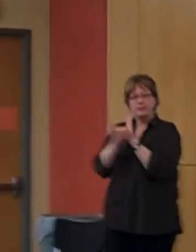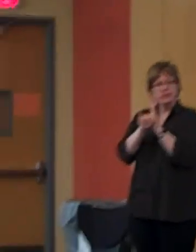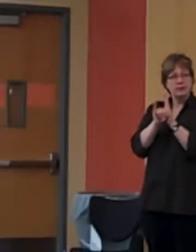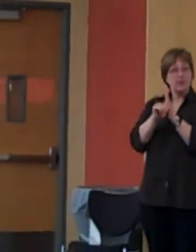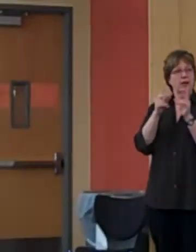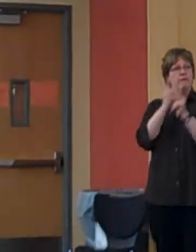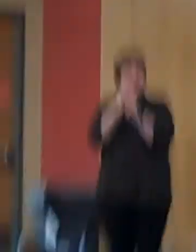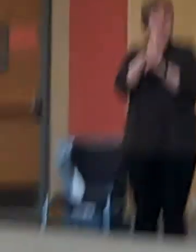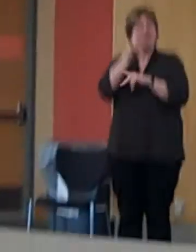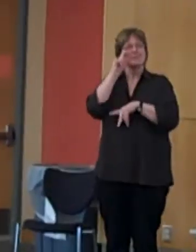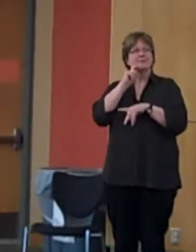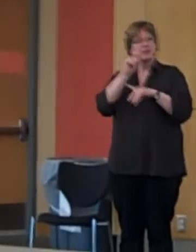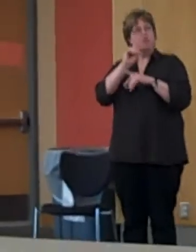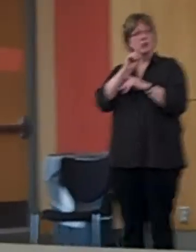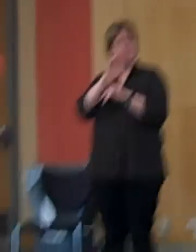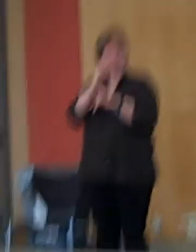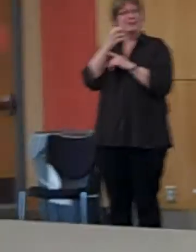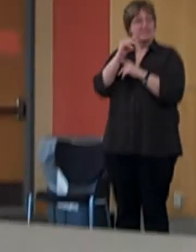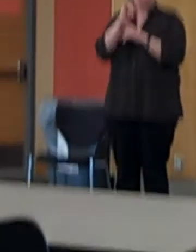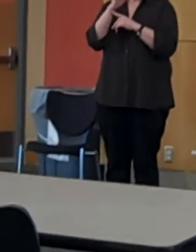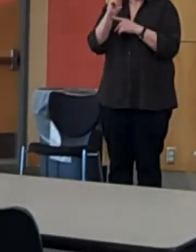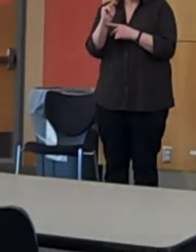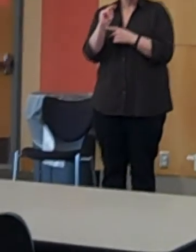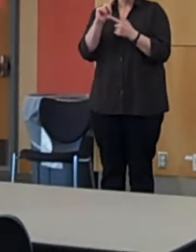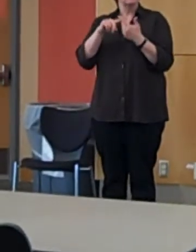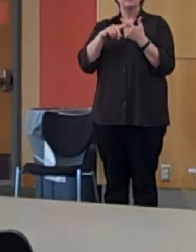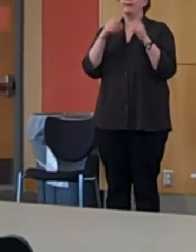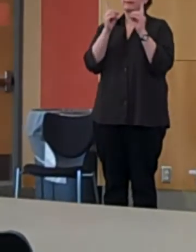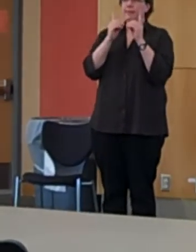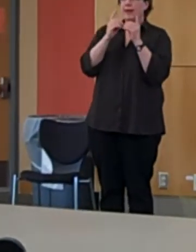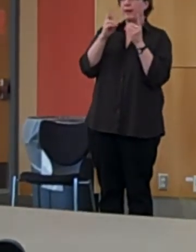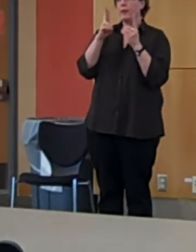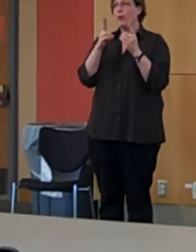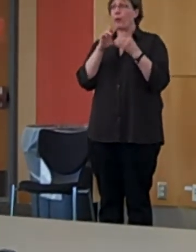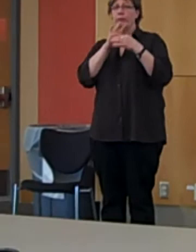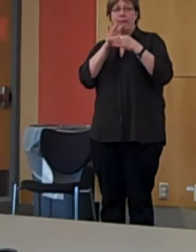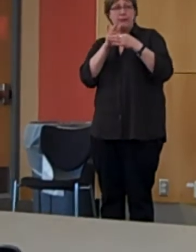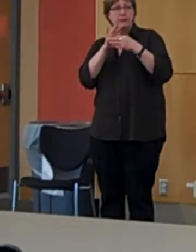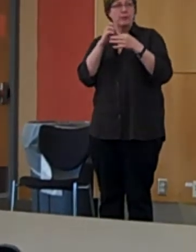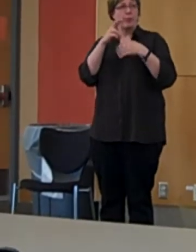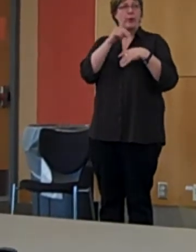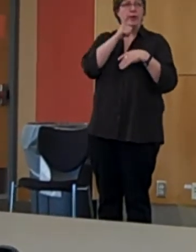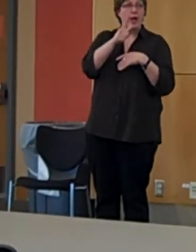sexual orientation, making decisions about dating and romantic relationships, and choosing a career path.